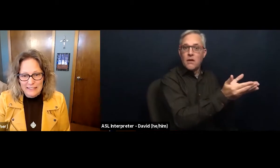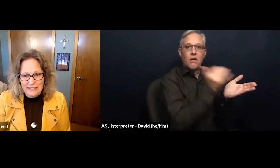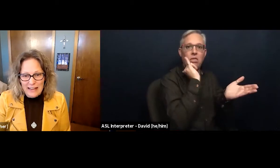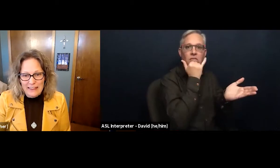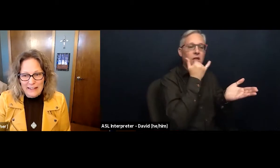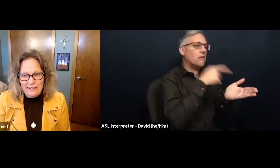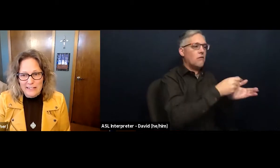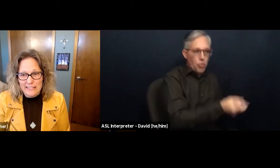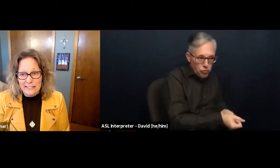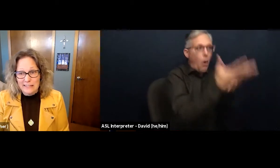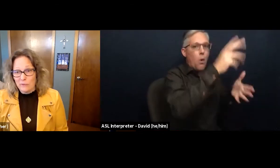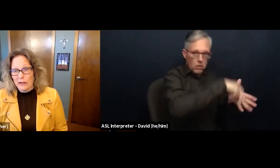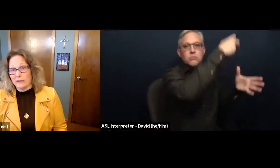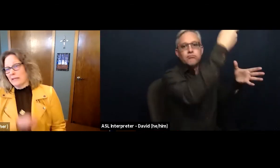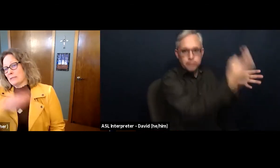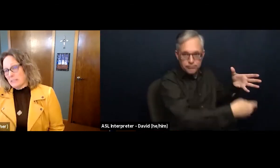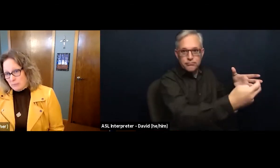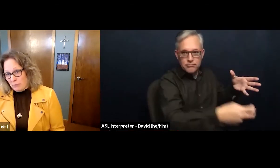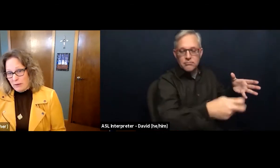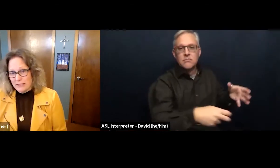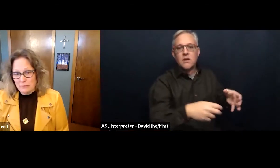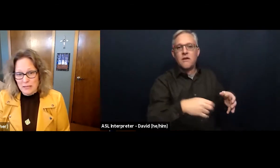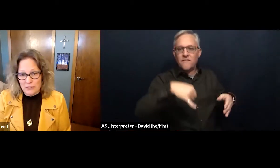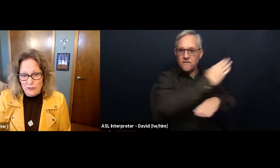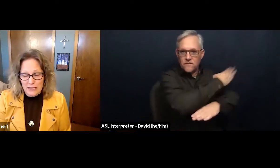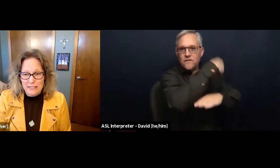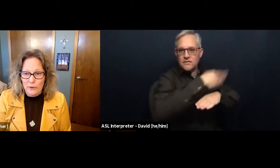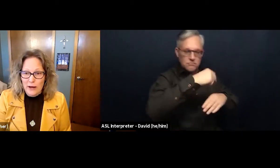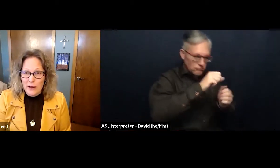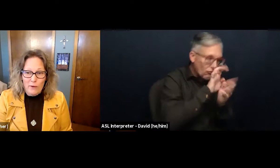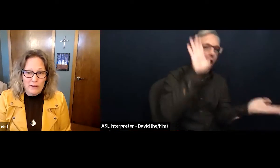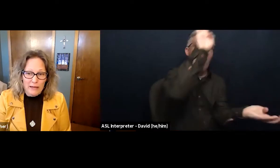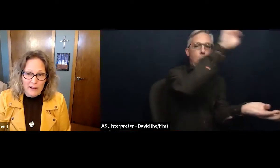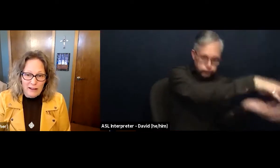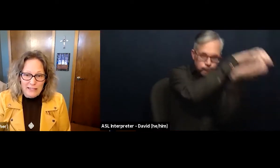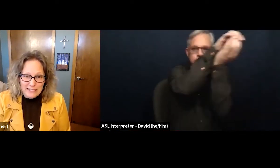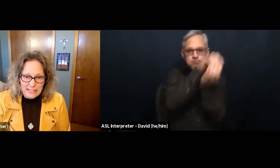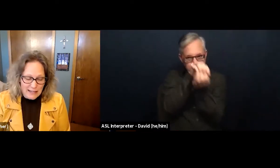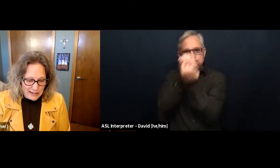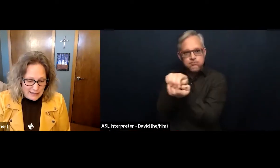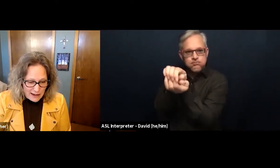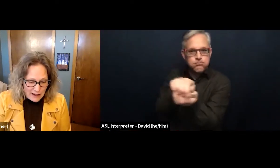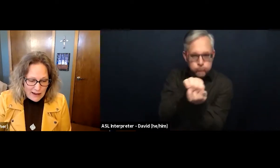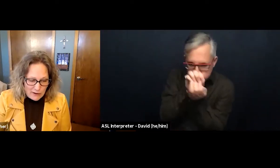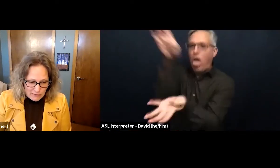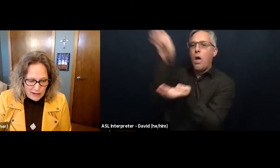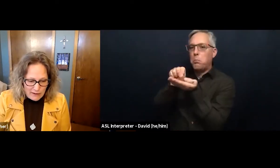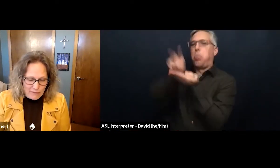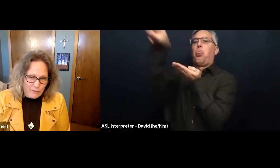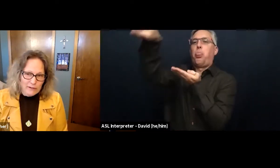And later, he's, the whale like spits him up onto the beach, right? So one of my colleagues said, yeah, like, well,